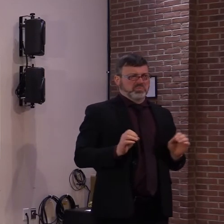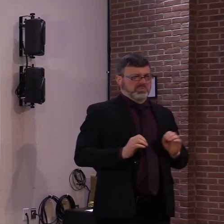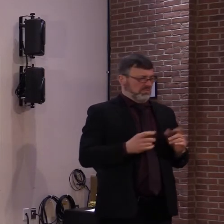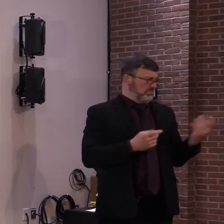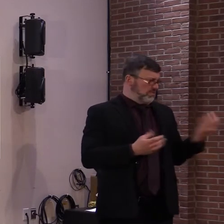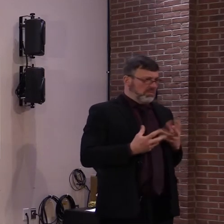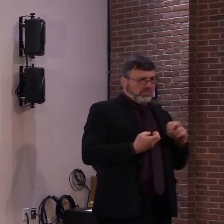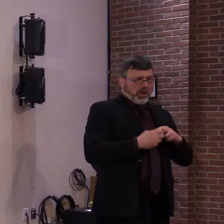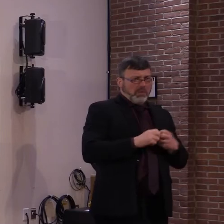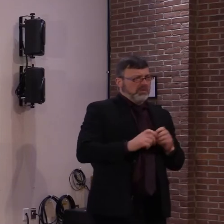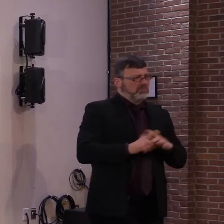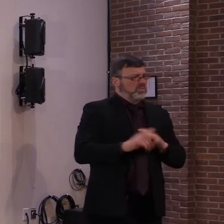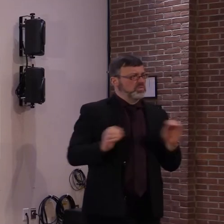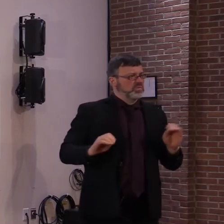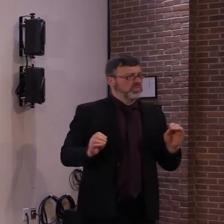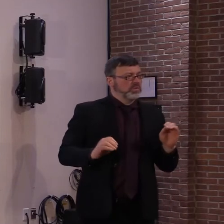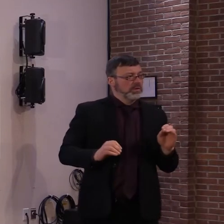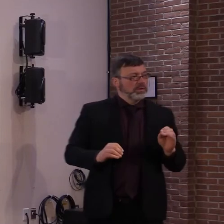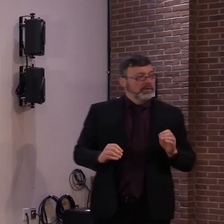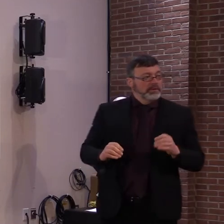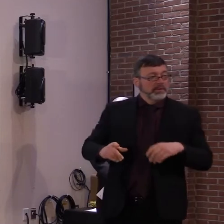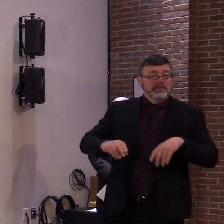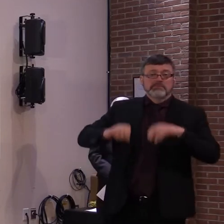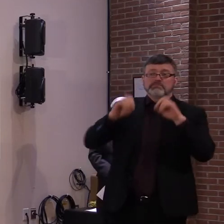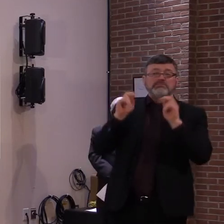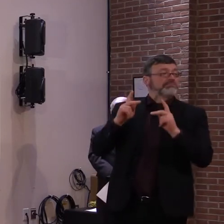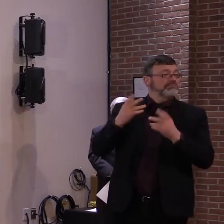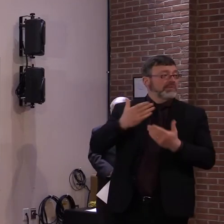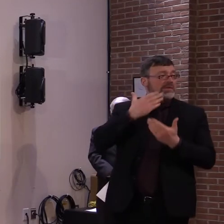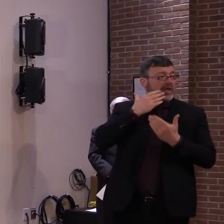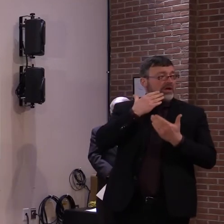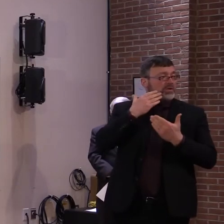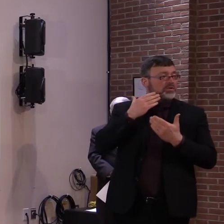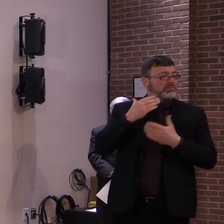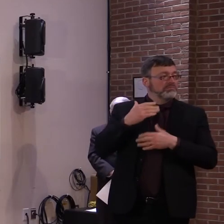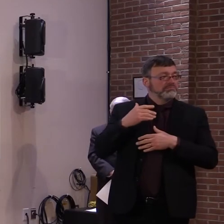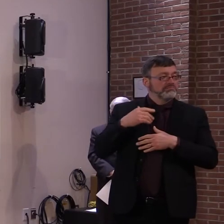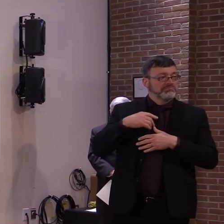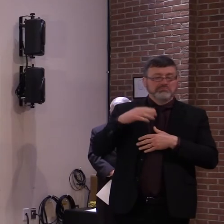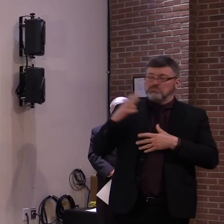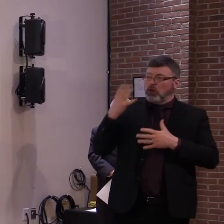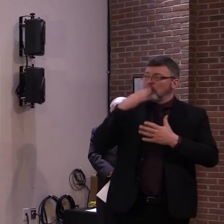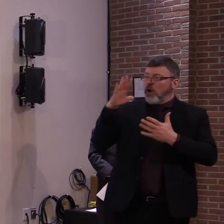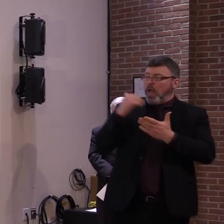Okay. all righty. Well, thank you. I appreciate your time and your help. Thank you very much.